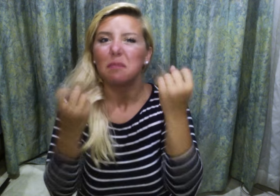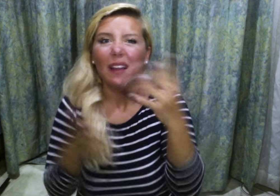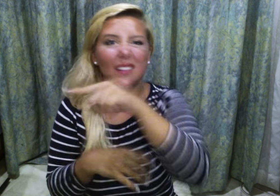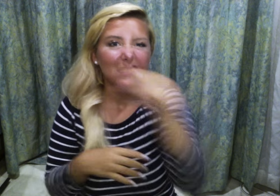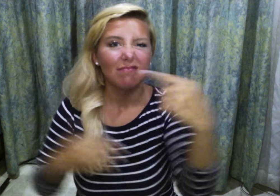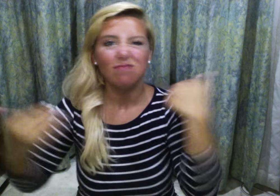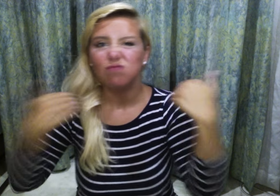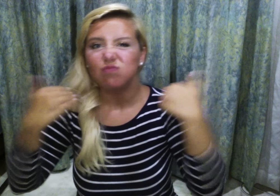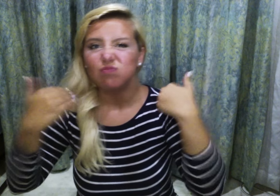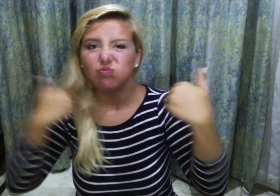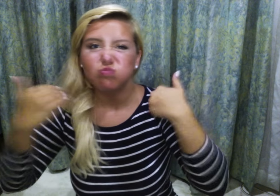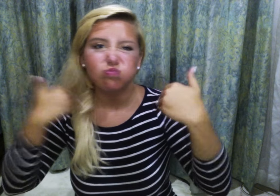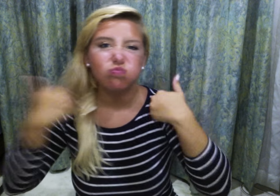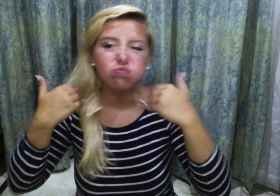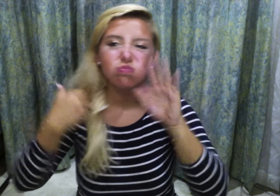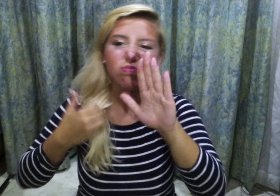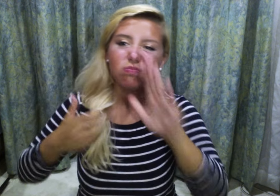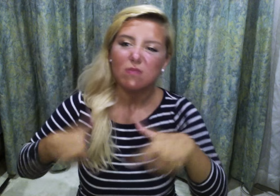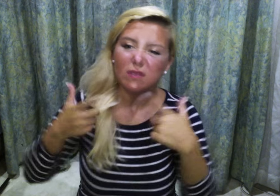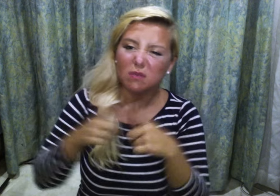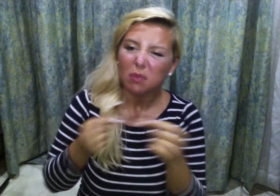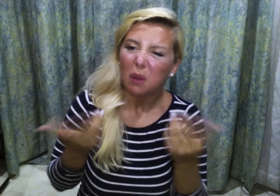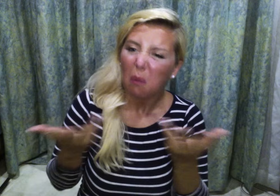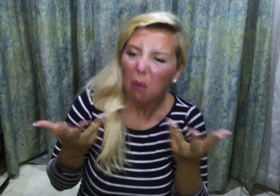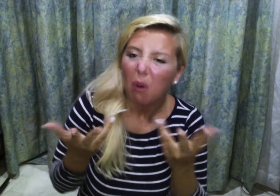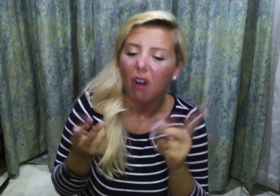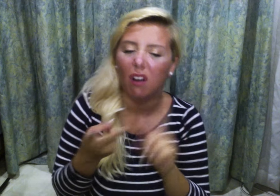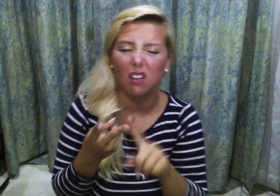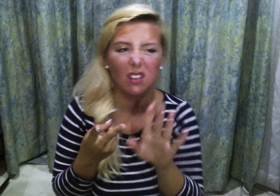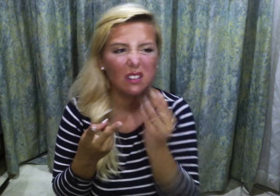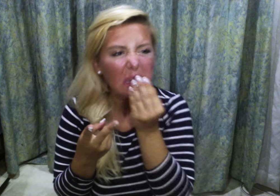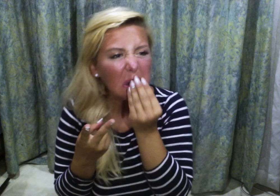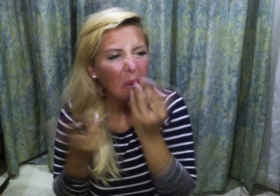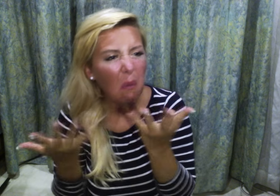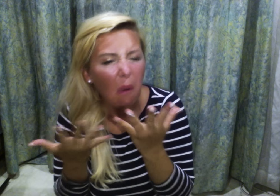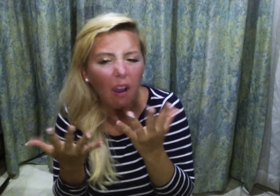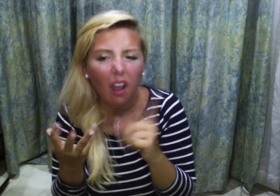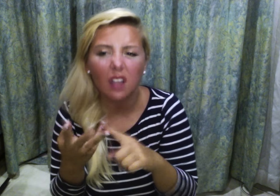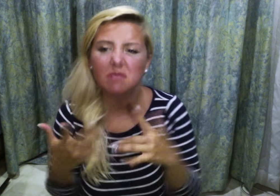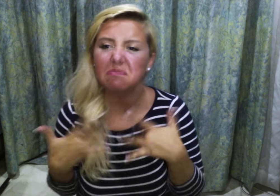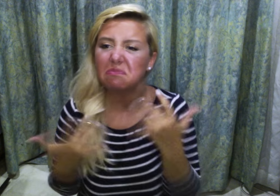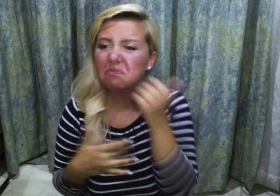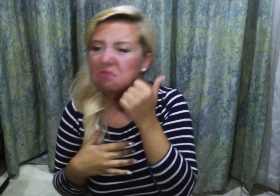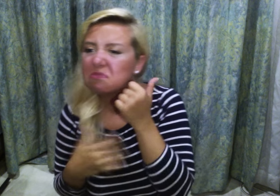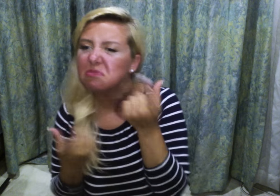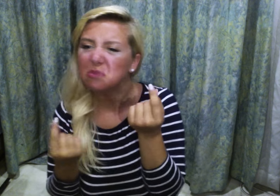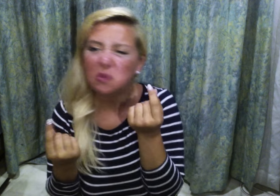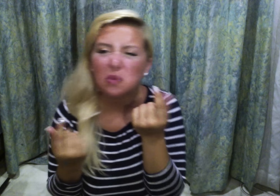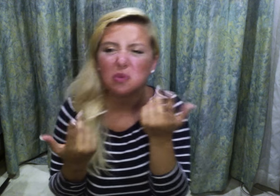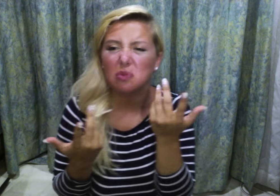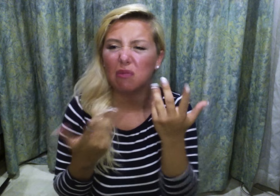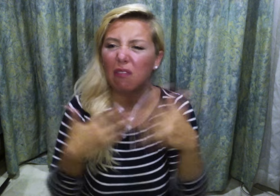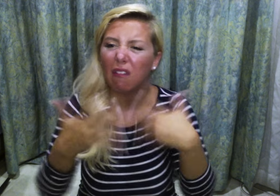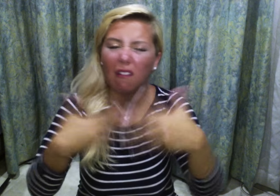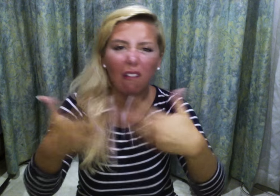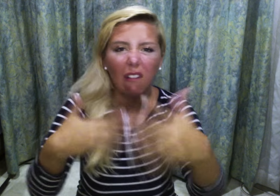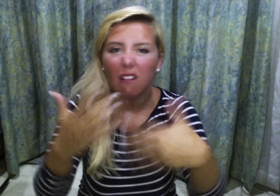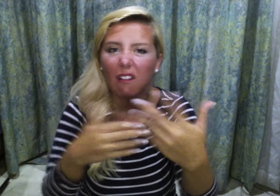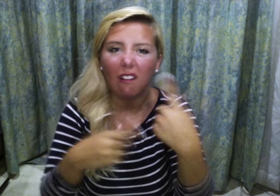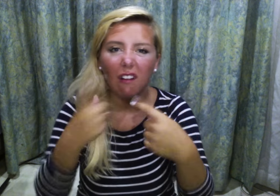I've had a lot of you ask me, you know, what's life in Japan like? What do you eat on a daily basis? What do you do? You know,